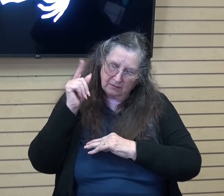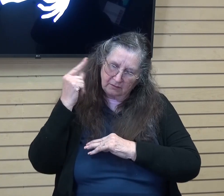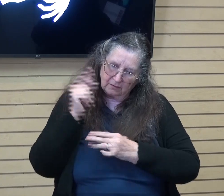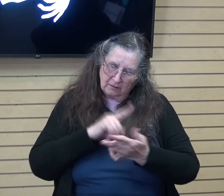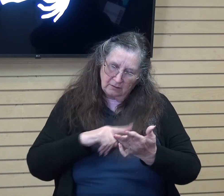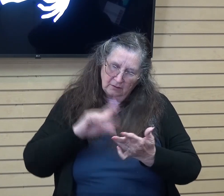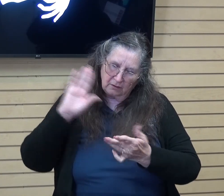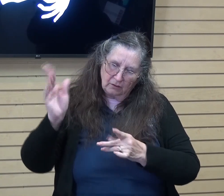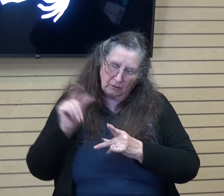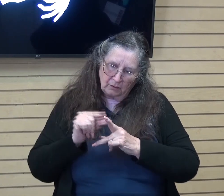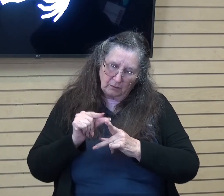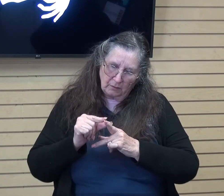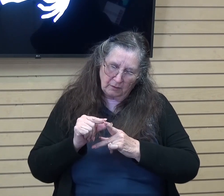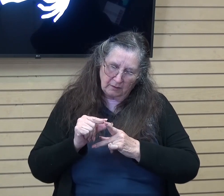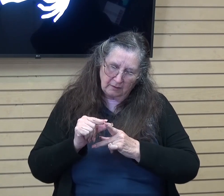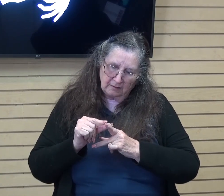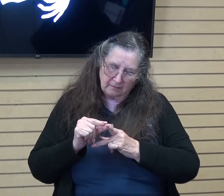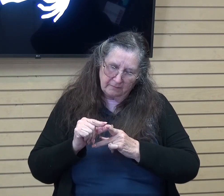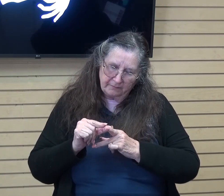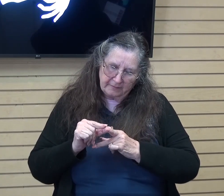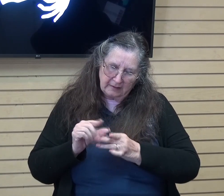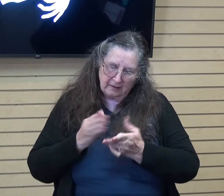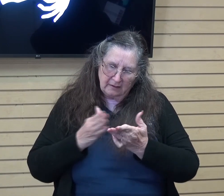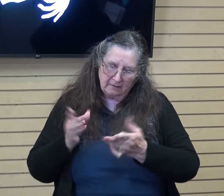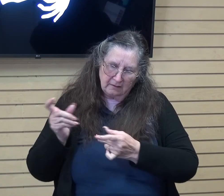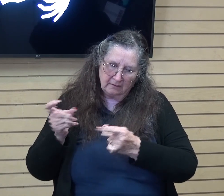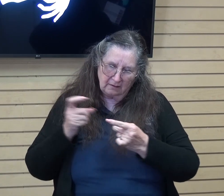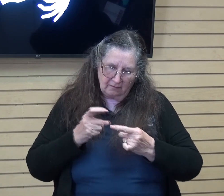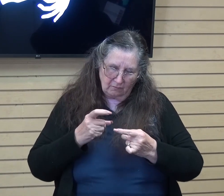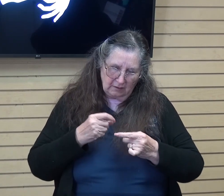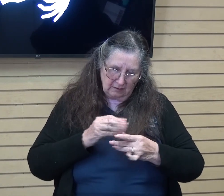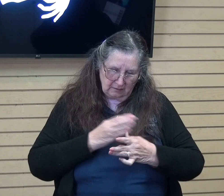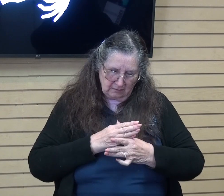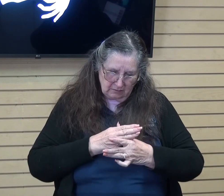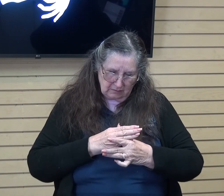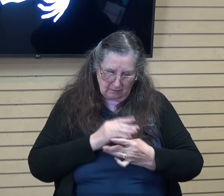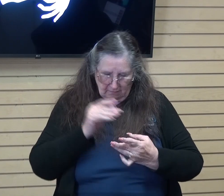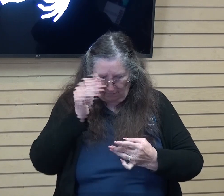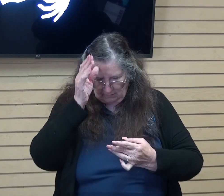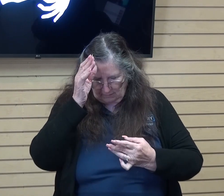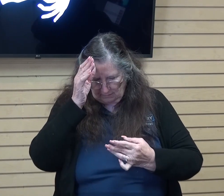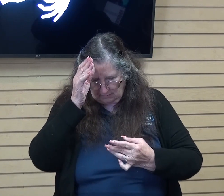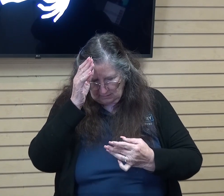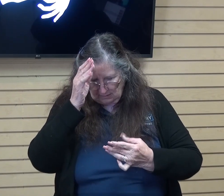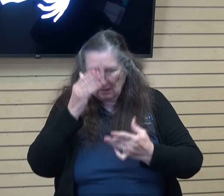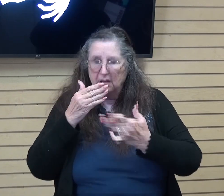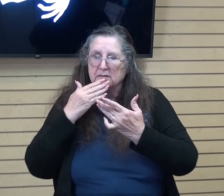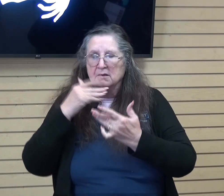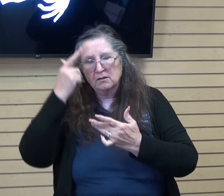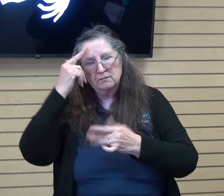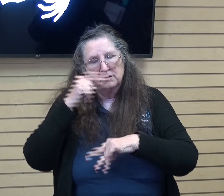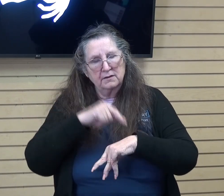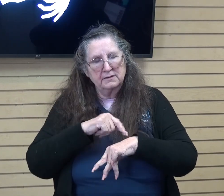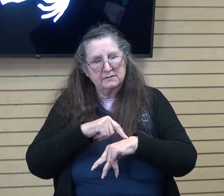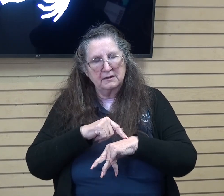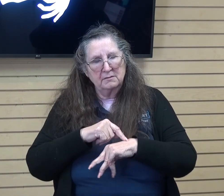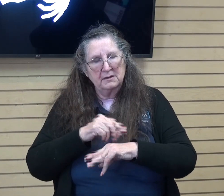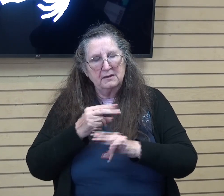your word um and the things you've given me to share father so we just thank you for this time and it's in jesus name we